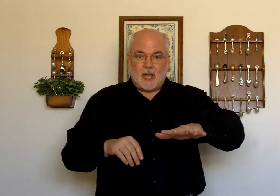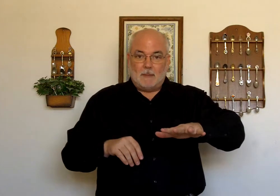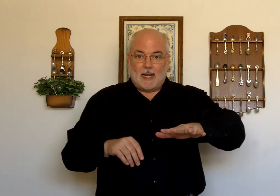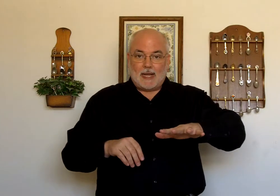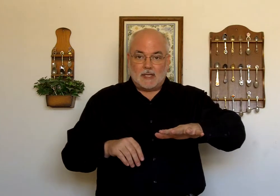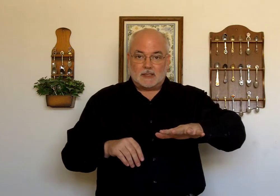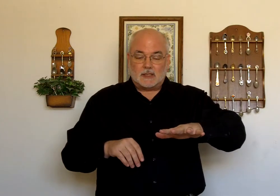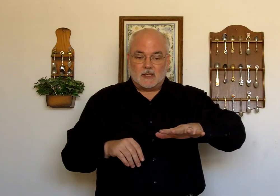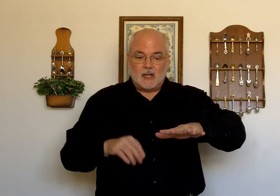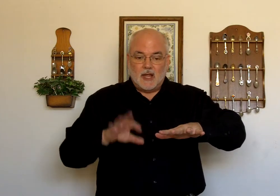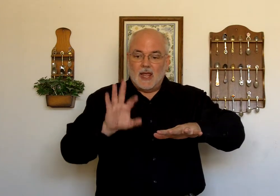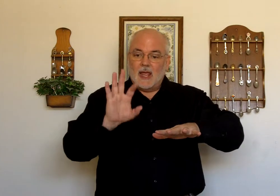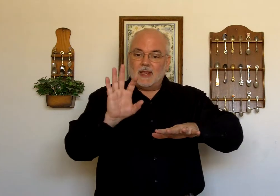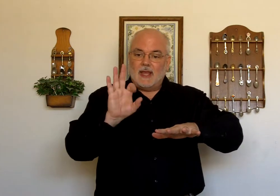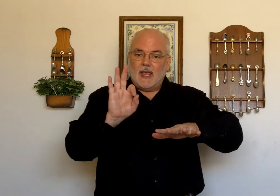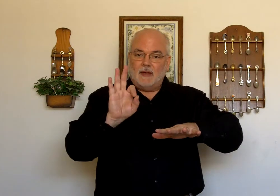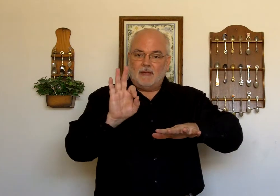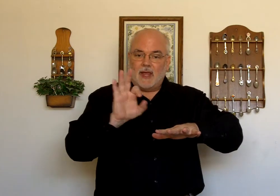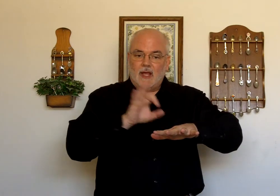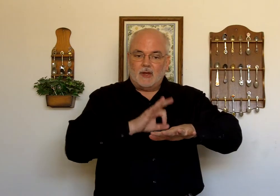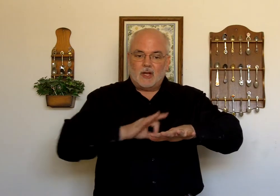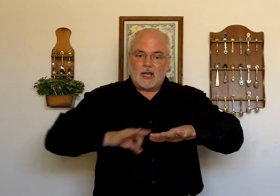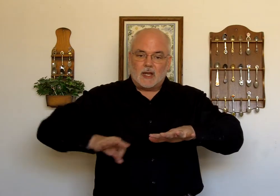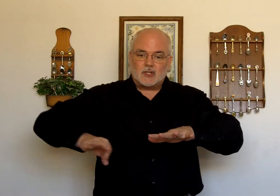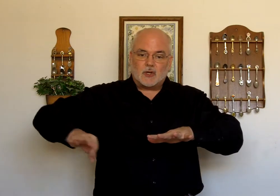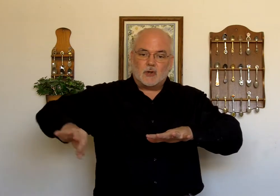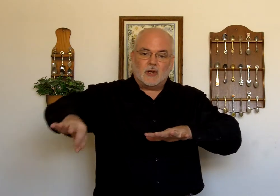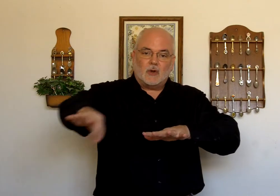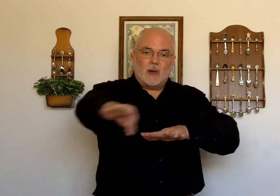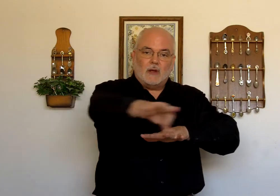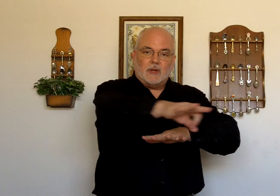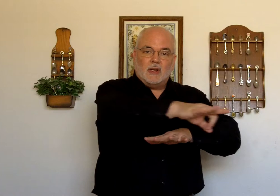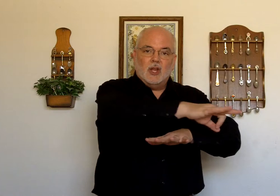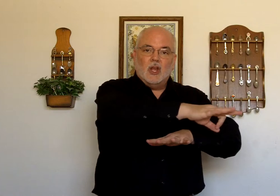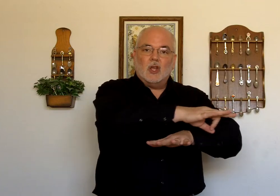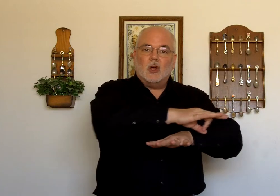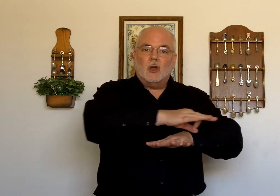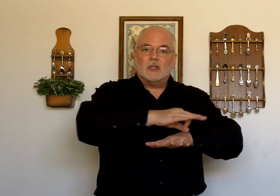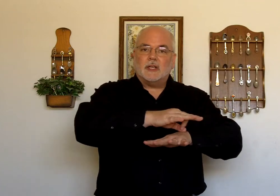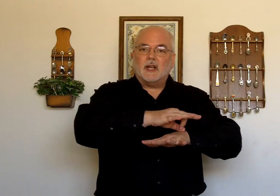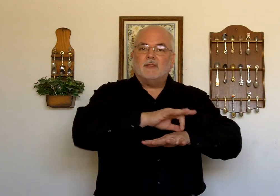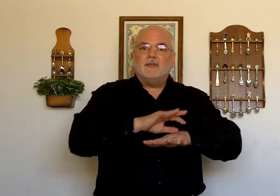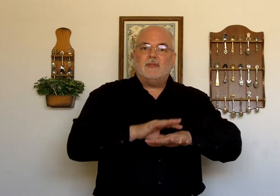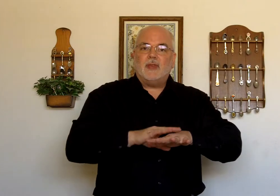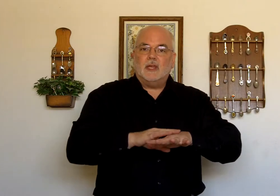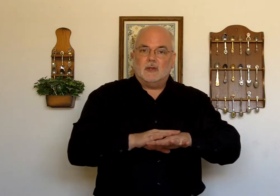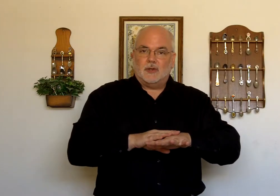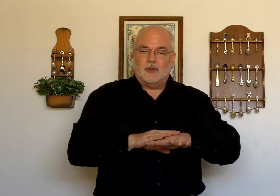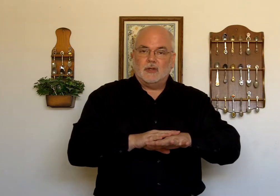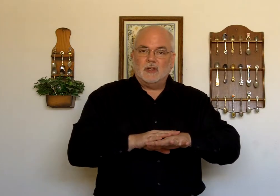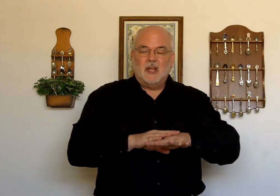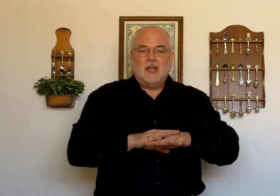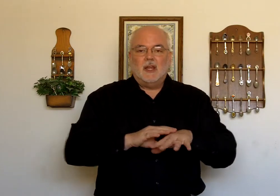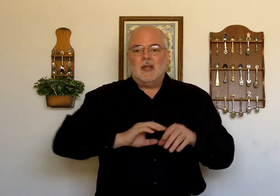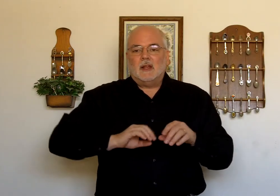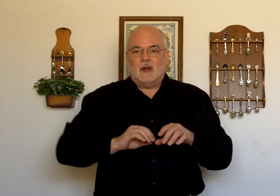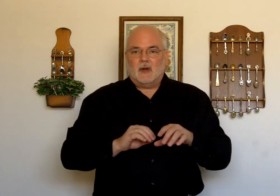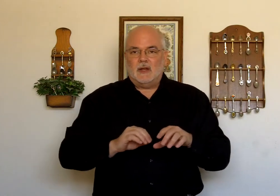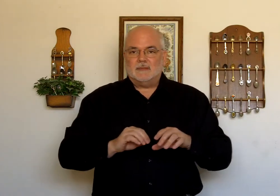a place. The F hand, kind of circling around it, calls it a field. All right?